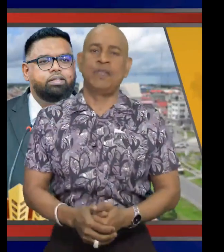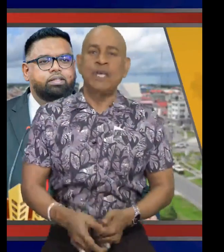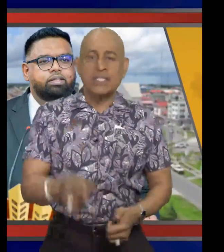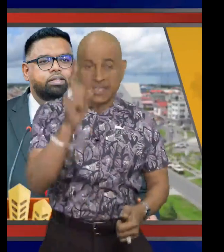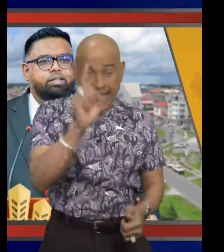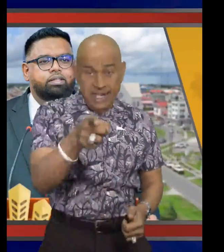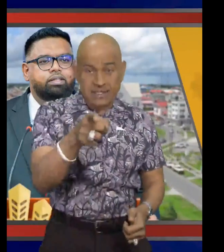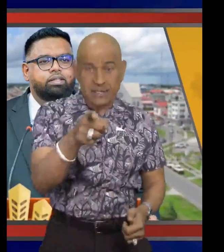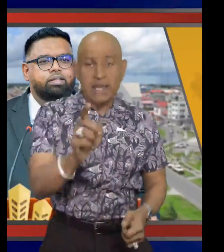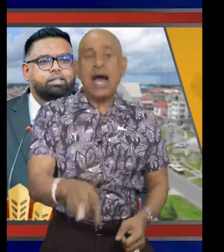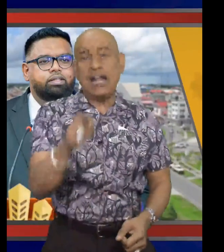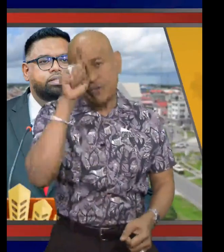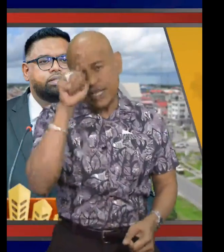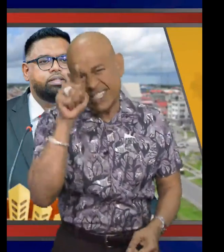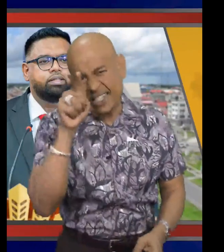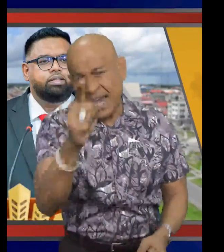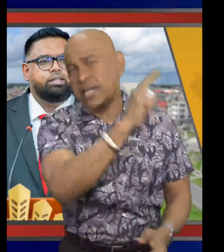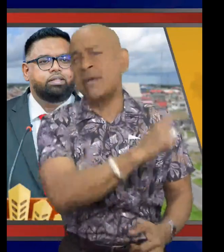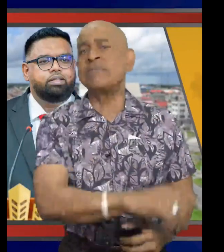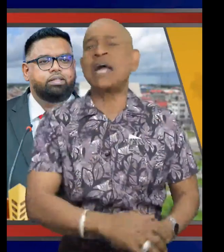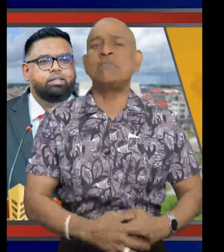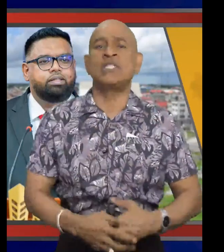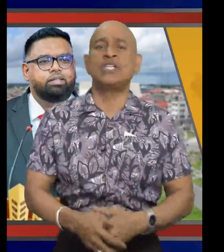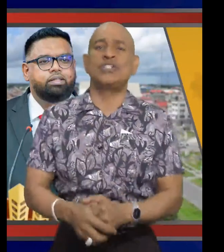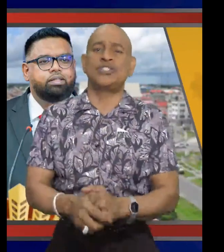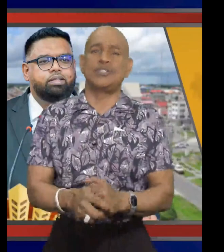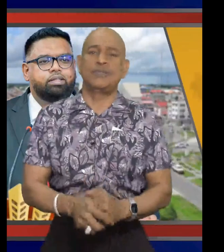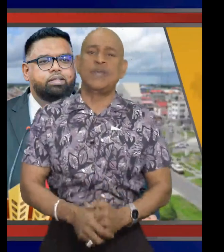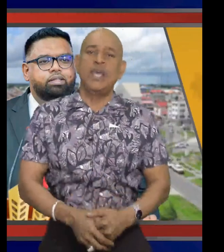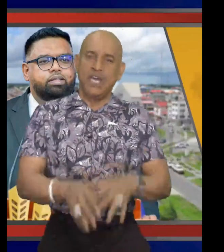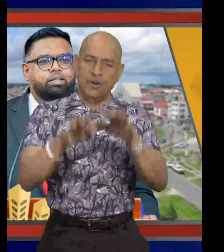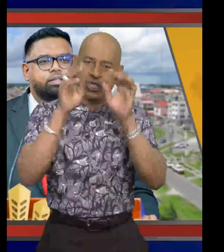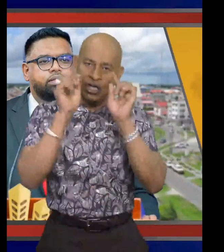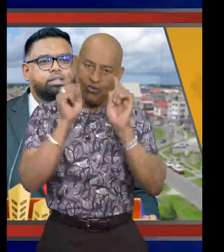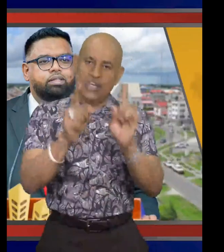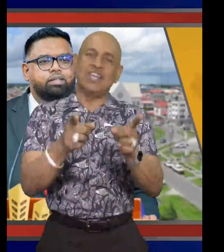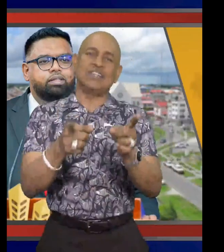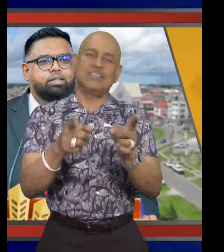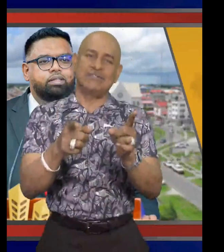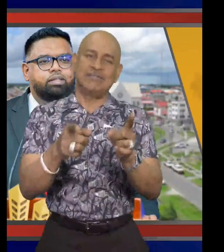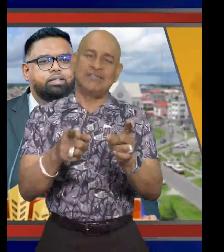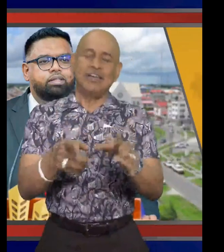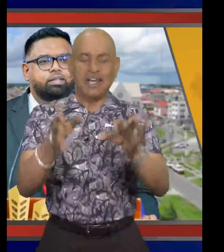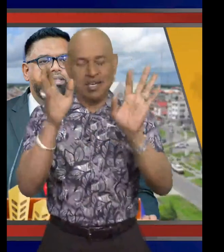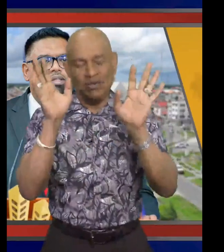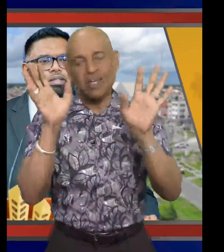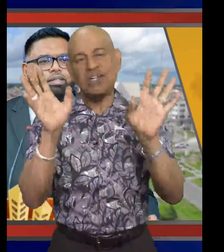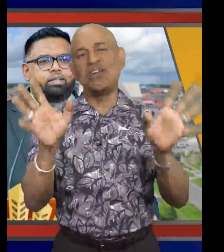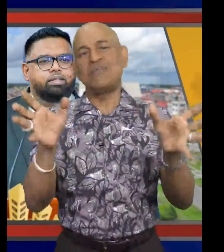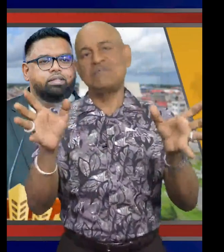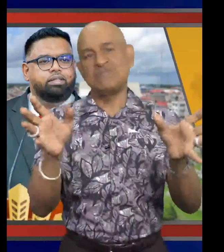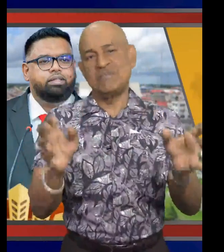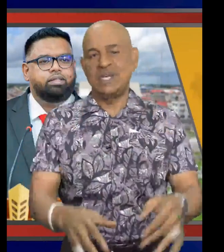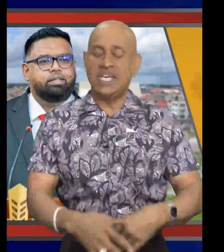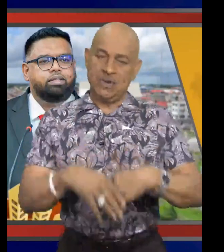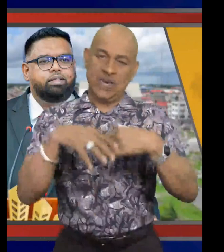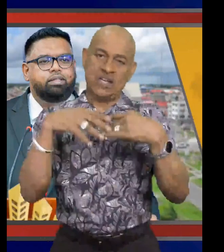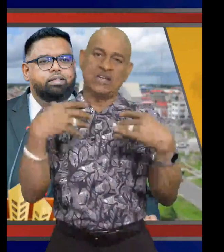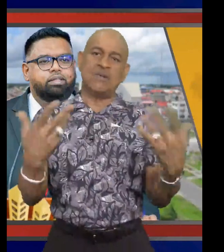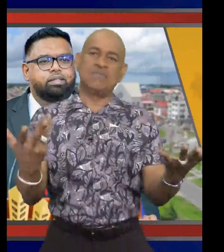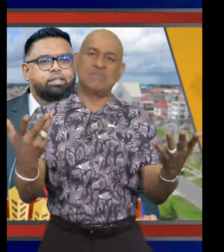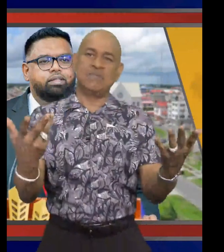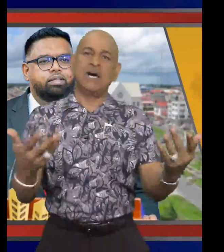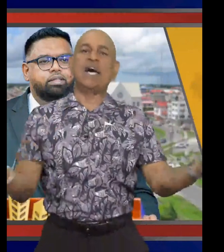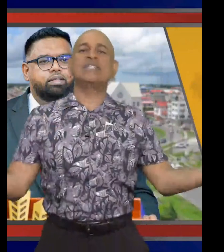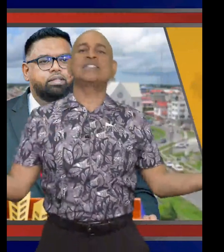sent and re-sent him that message in which he read it and he went numb, he